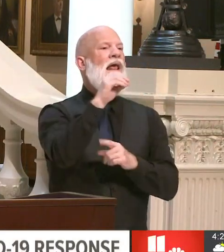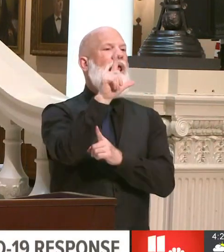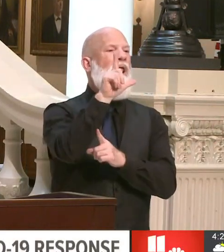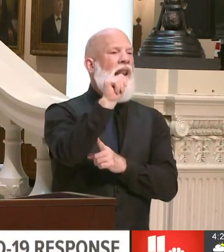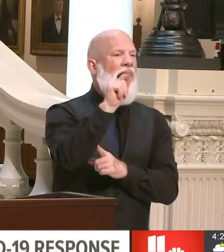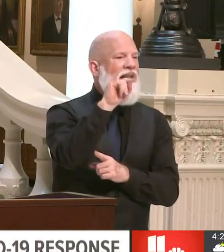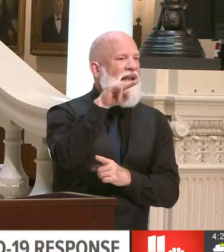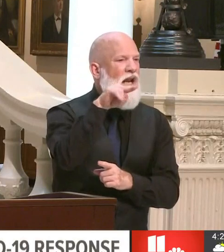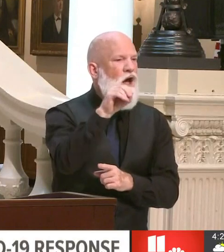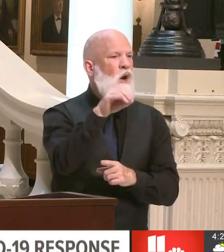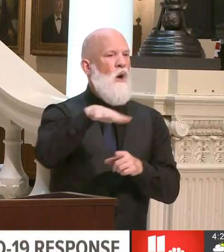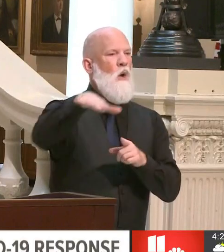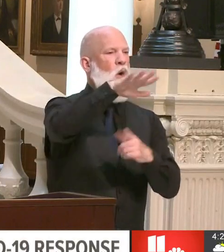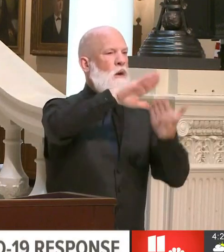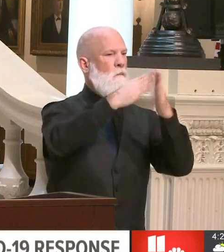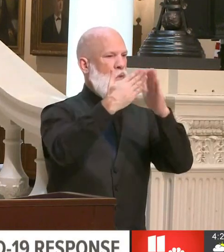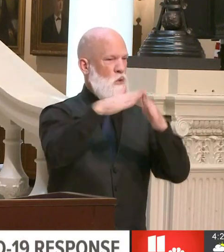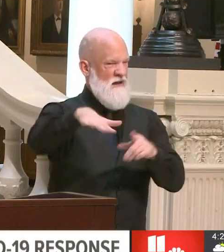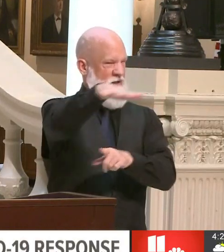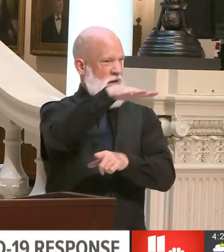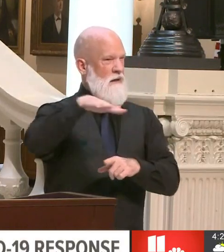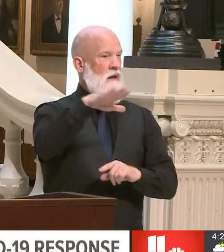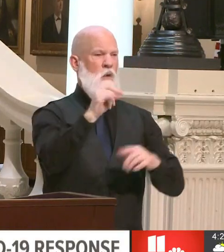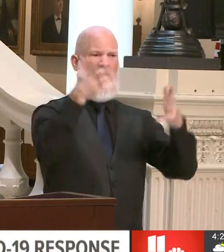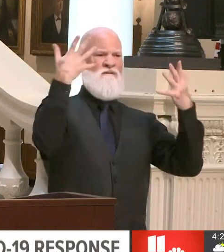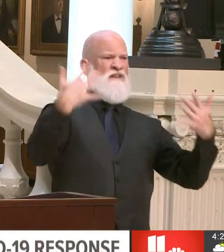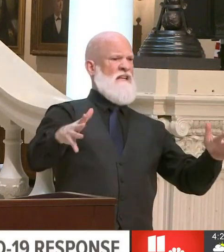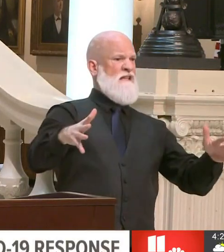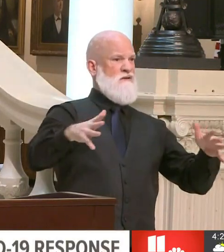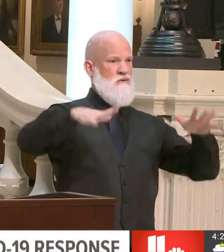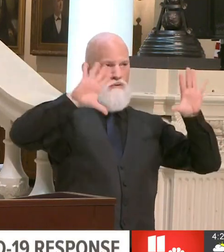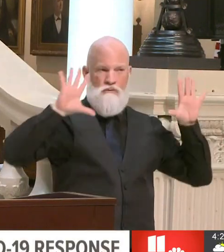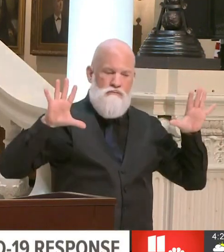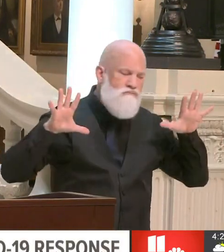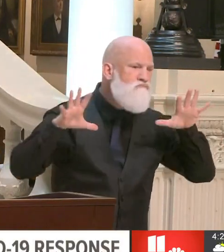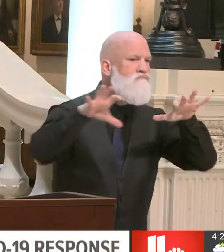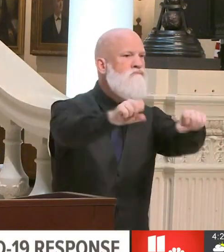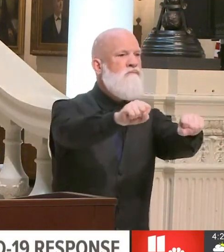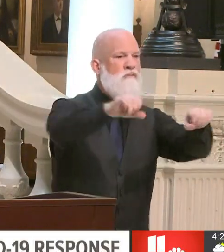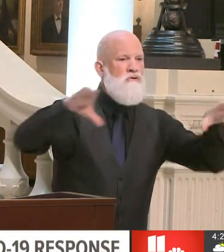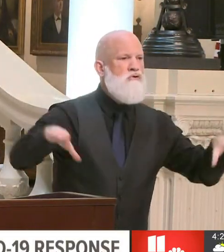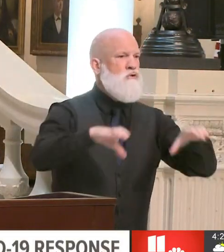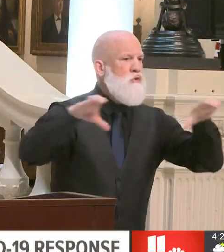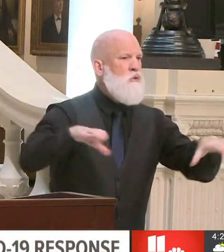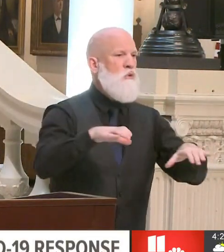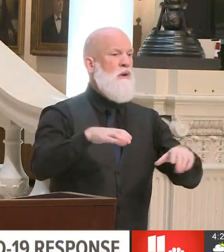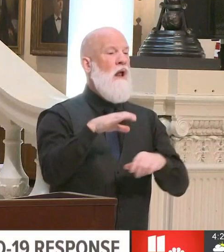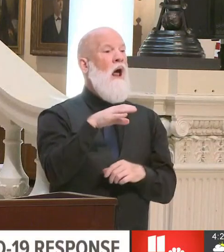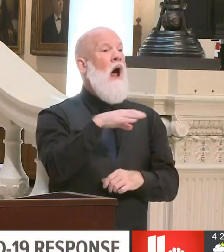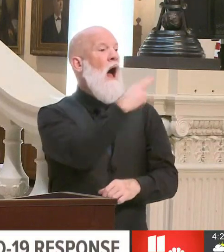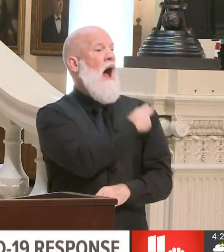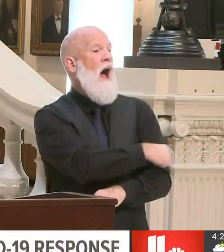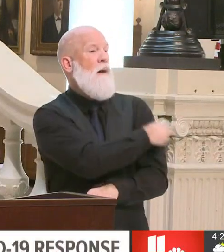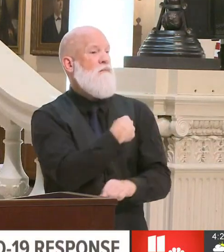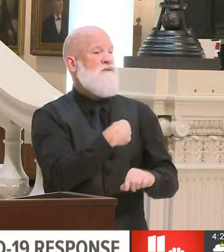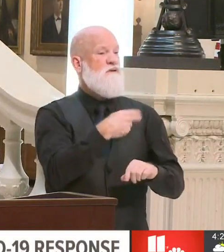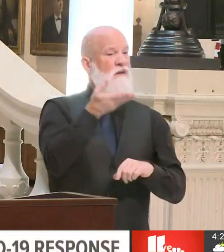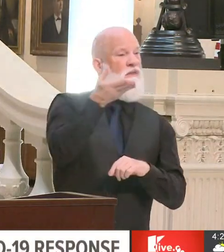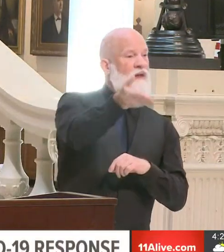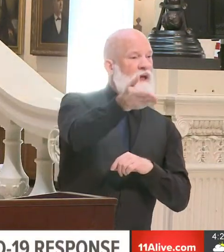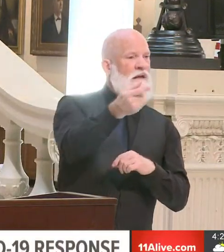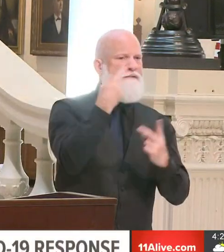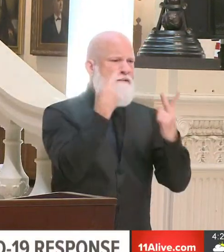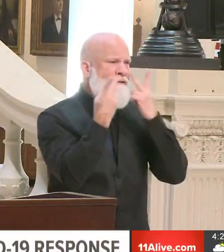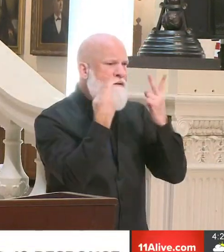They have really gotten on top of that. The hospital is reporting that they feel like they have reached their peak. We have the mobile